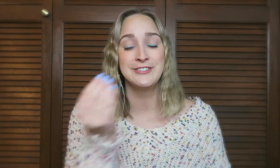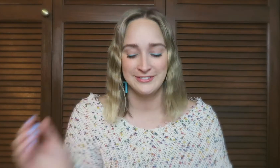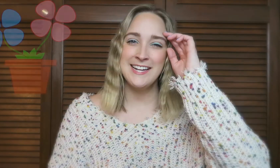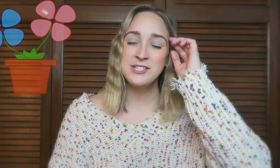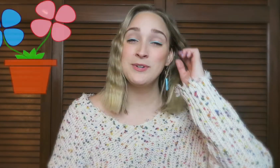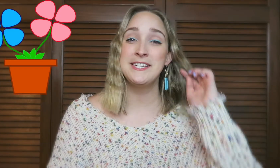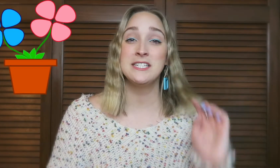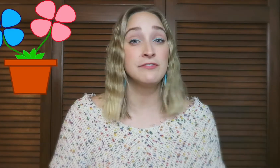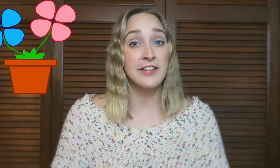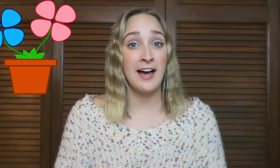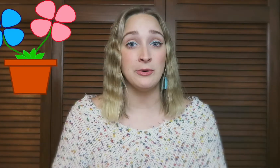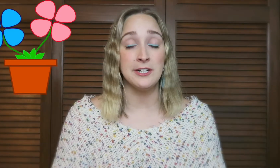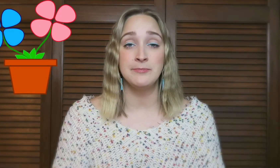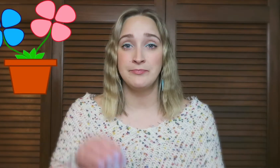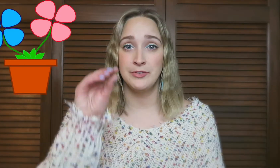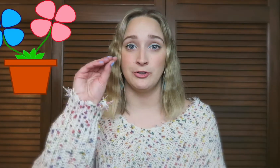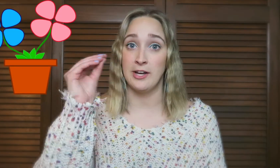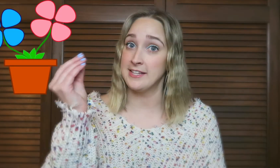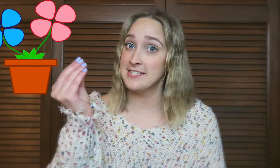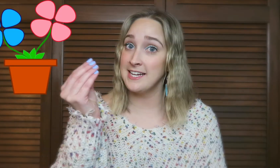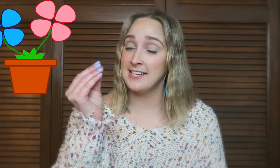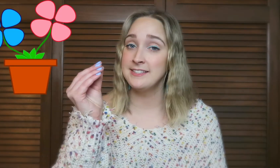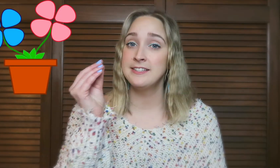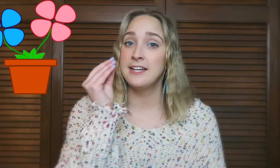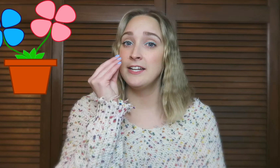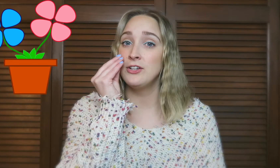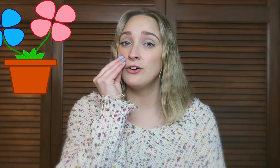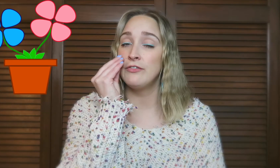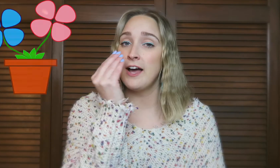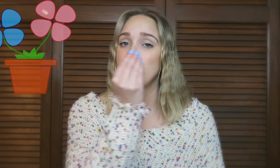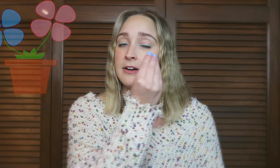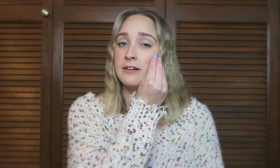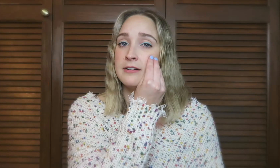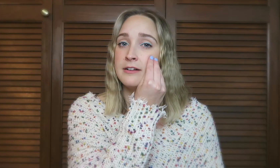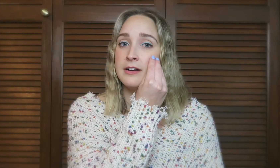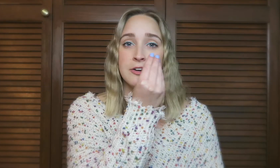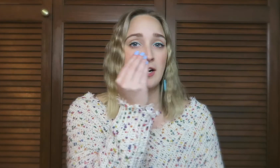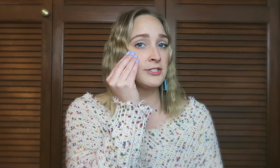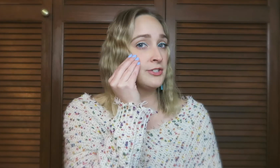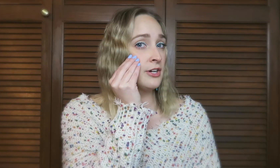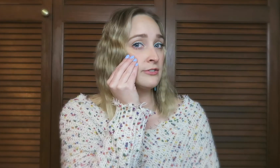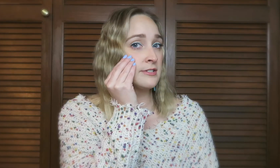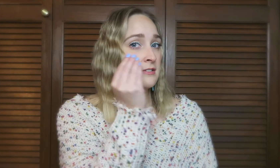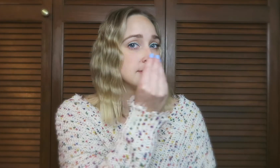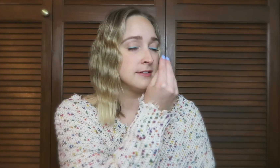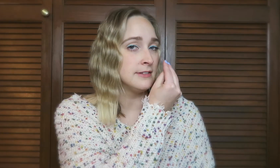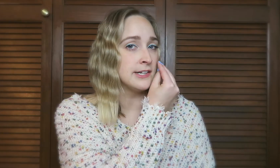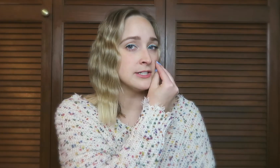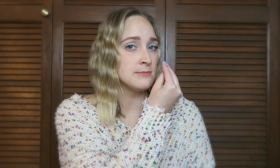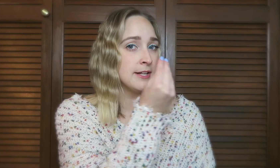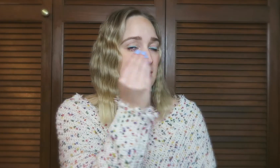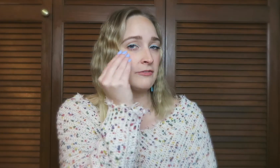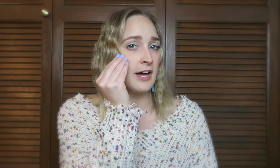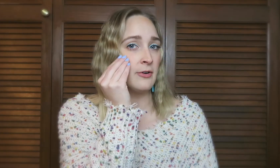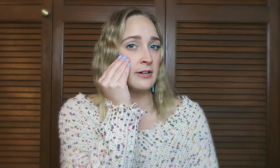The next one is flower. You go like this again and you go flower across your nose. Like you're smelling the flower.